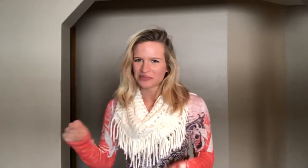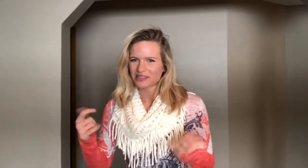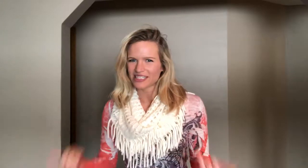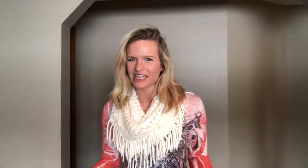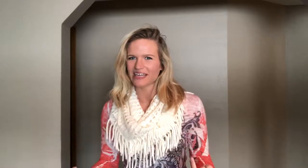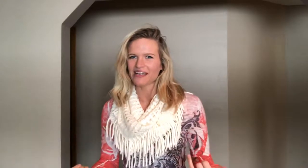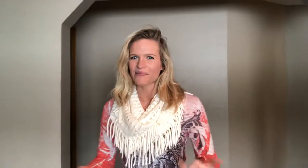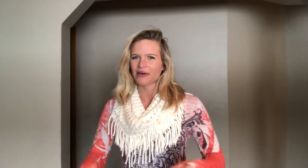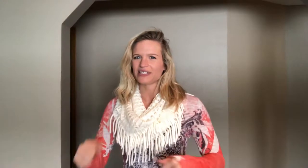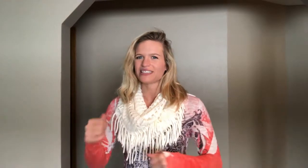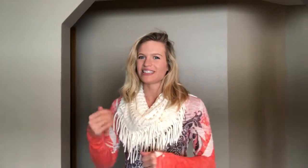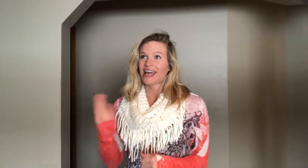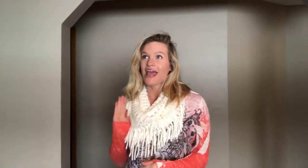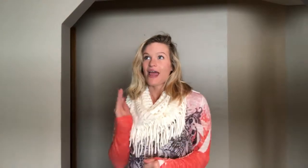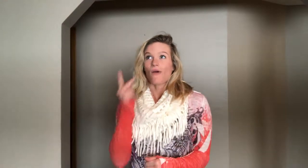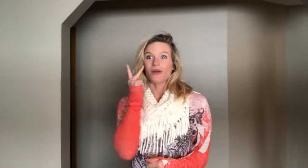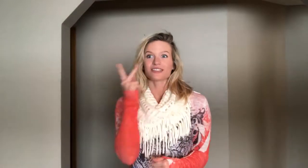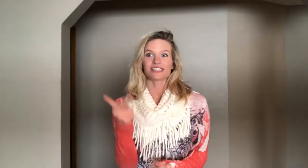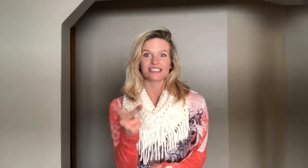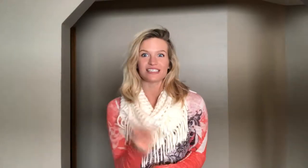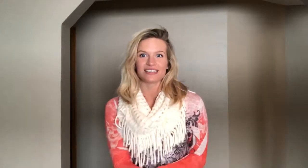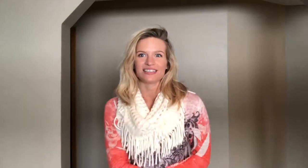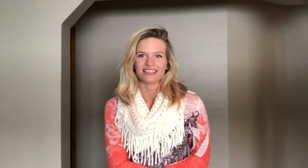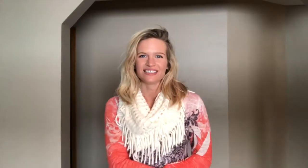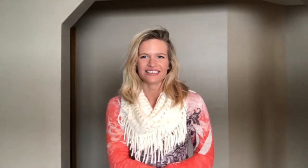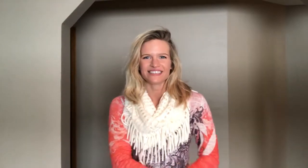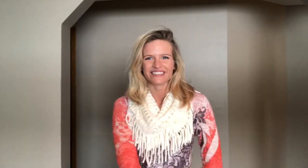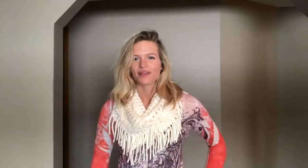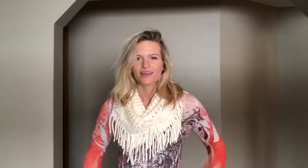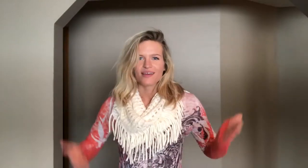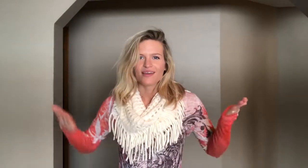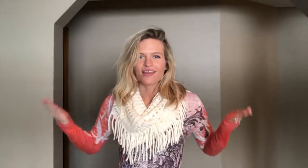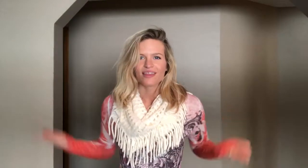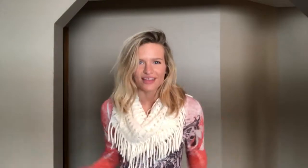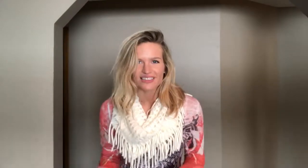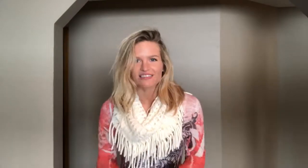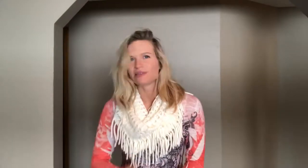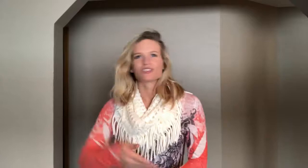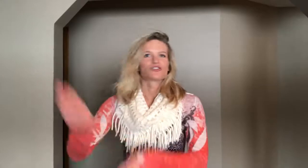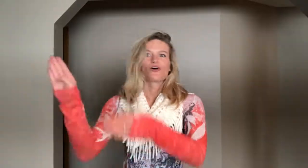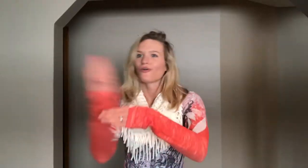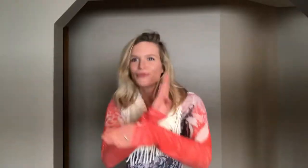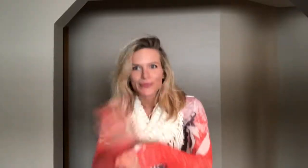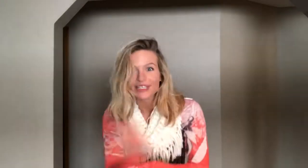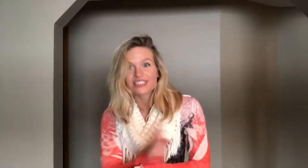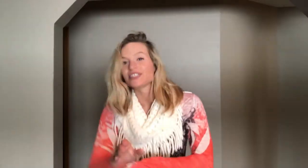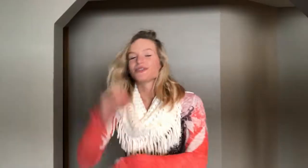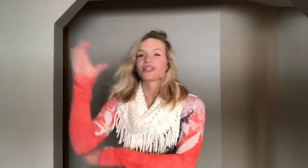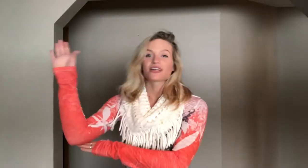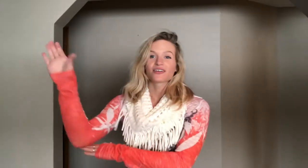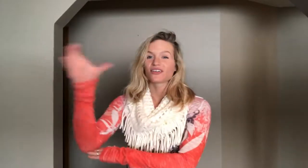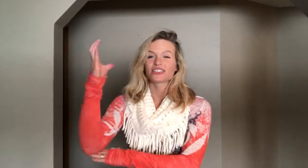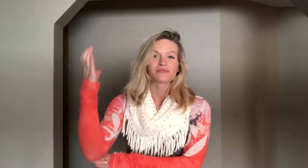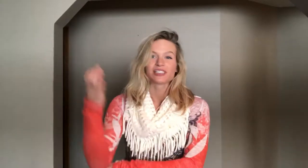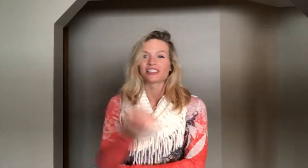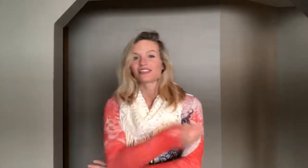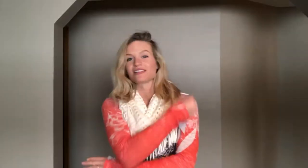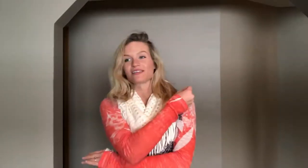today but we'll see. Things have been so busy with Christmas and